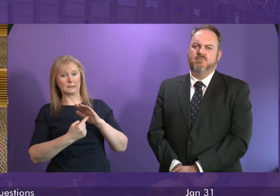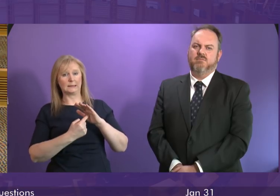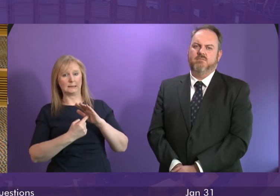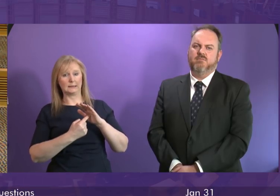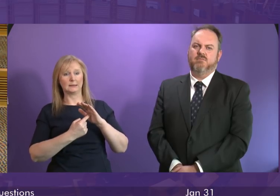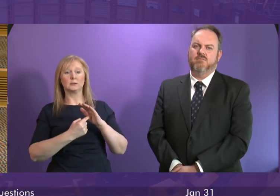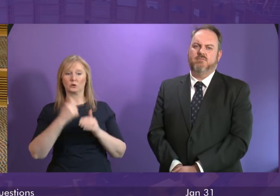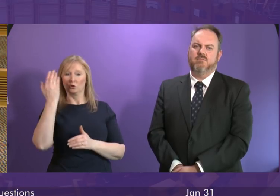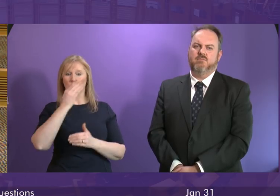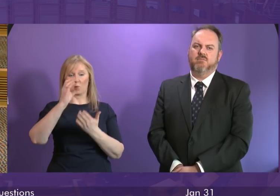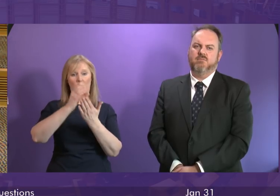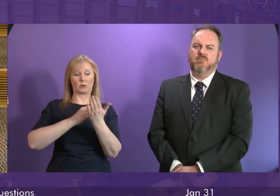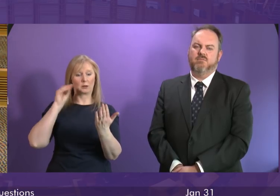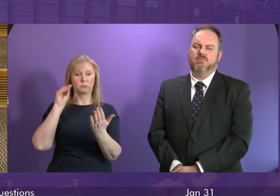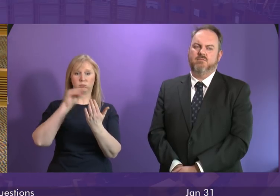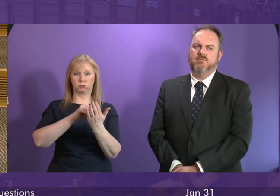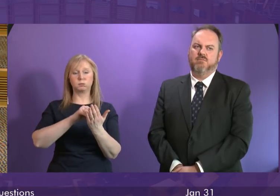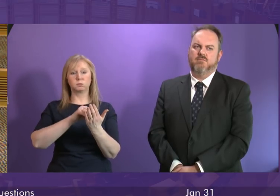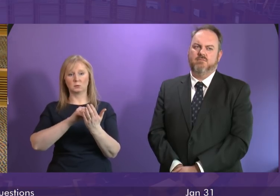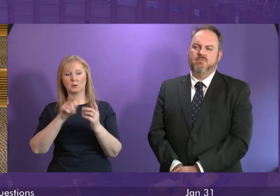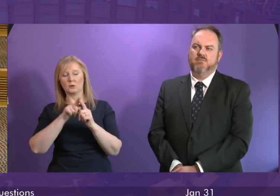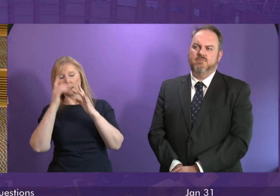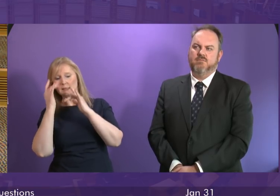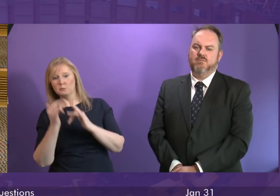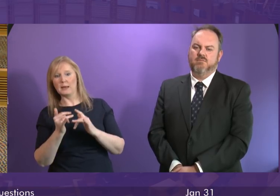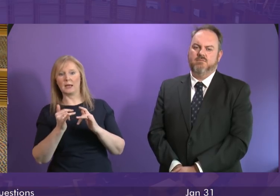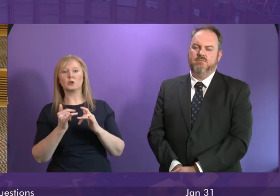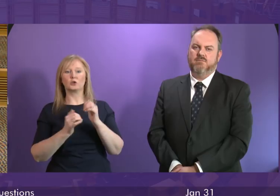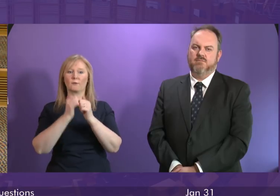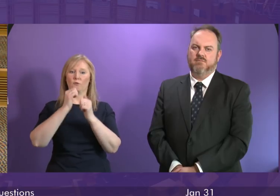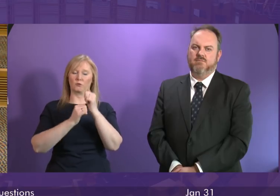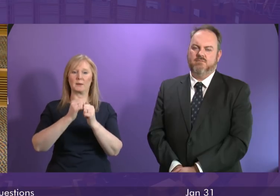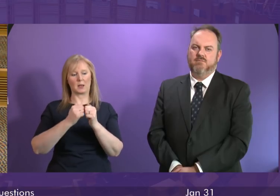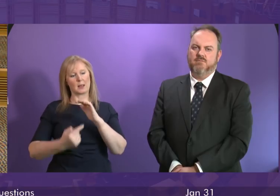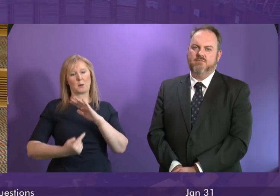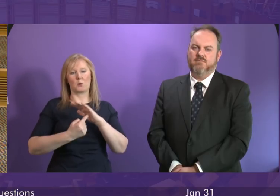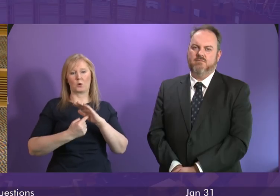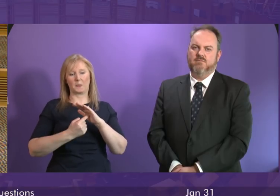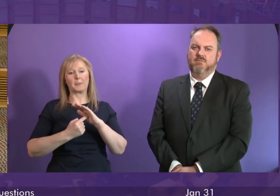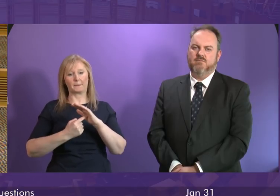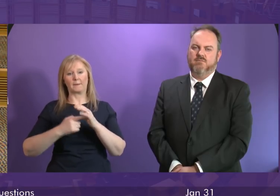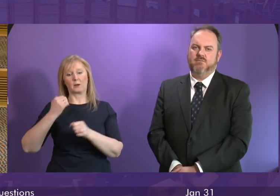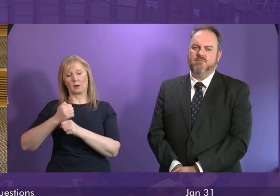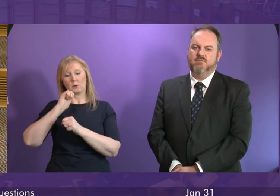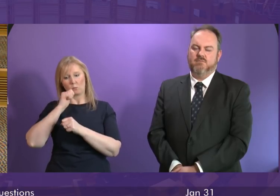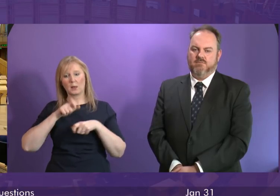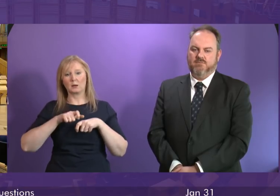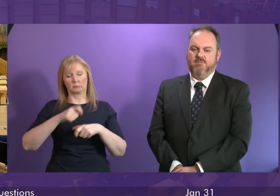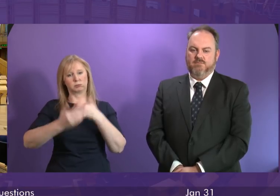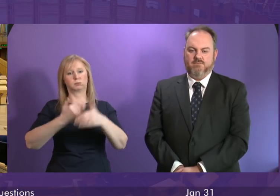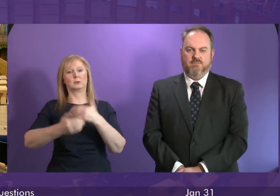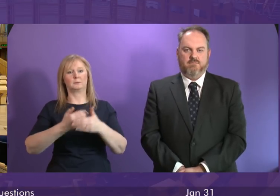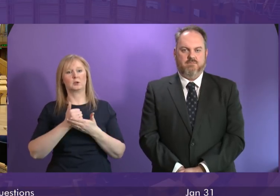this into education and the school inspection framework is essential and that is work that the government is committed to continuing to take forward